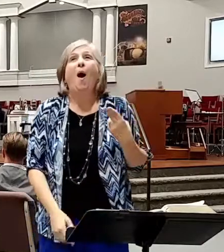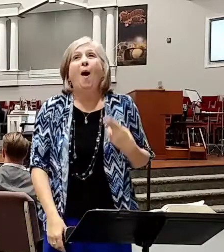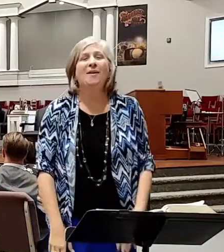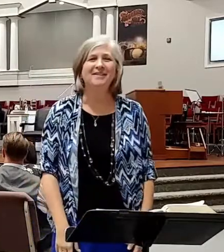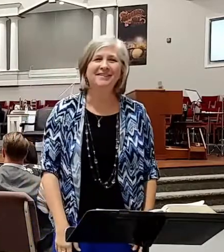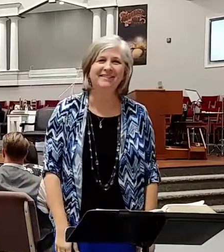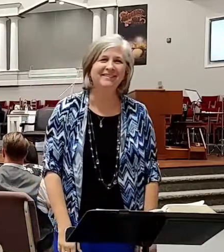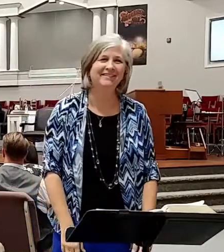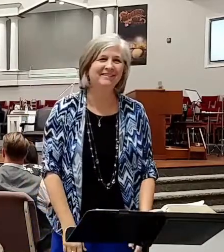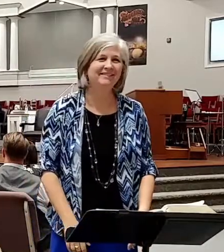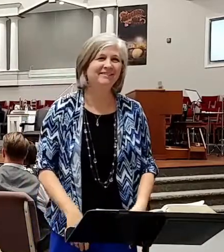from Alva.